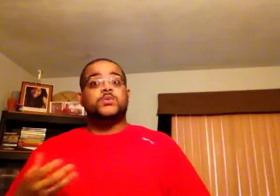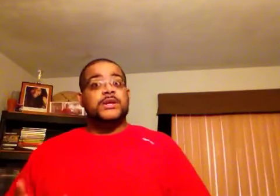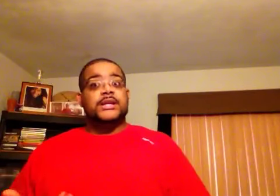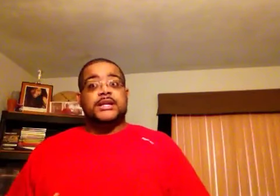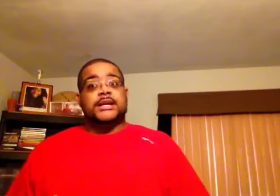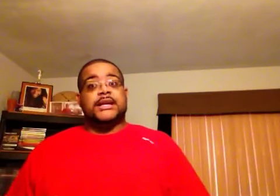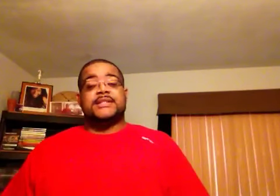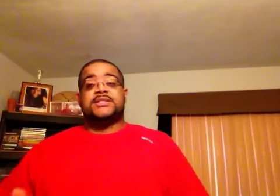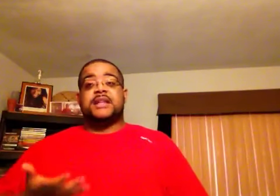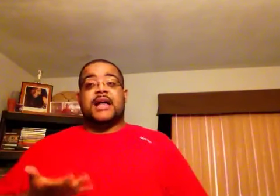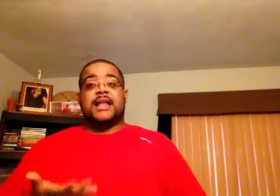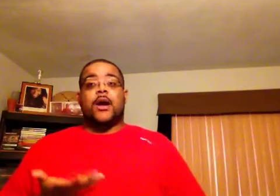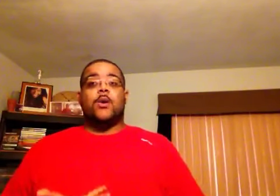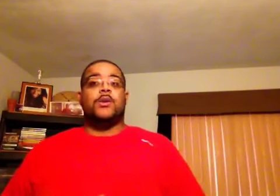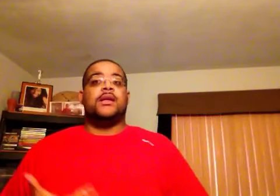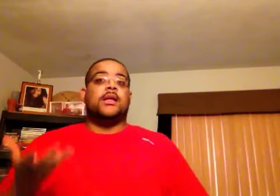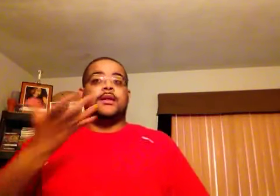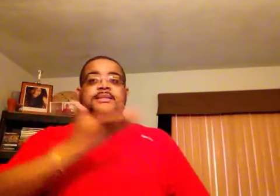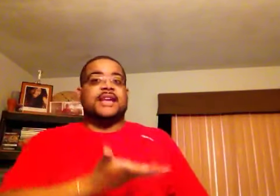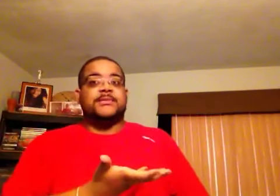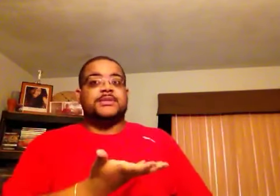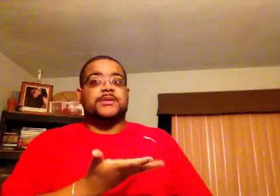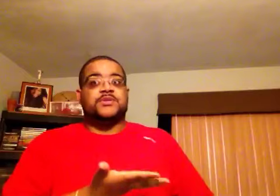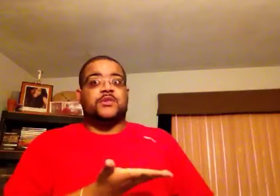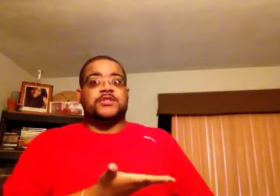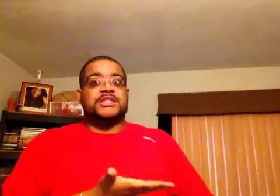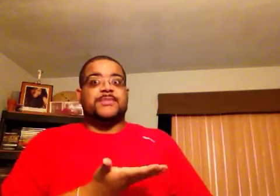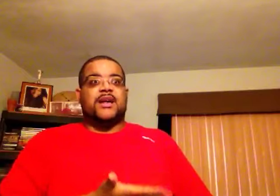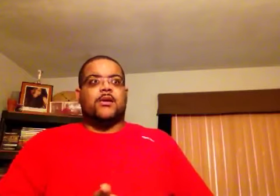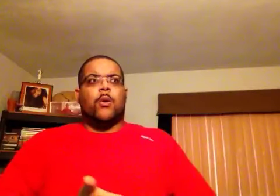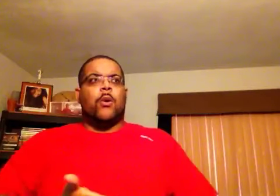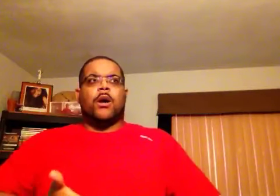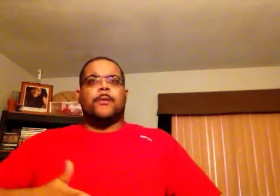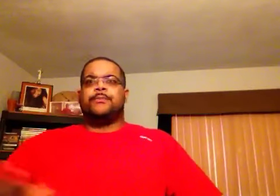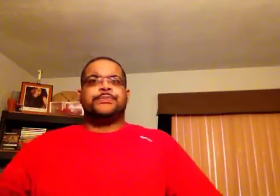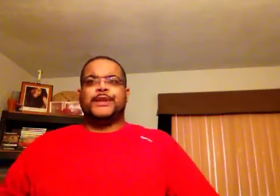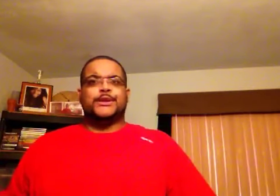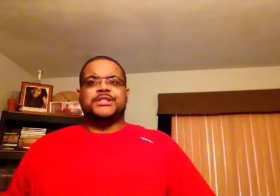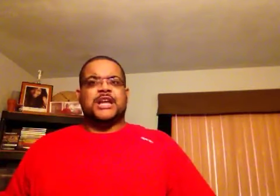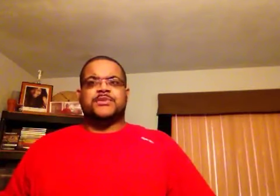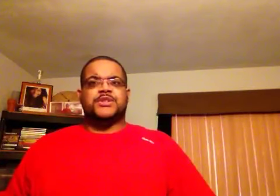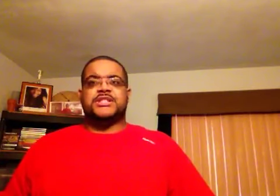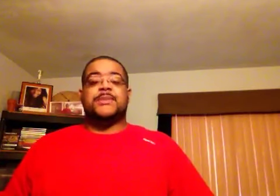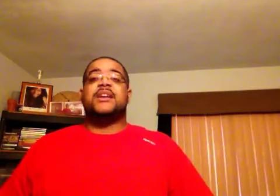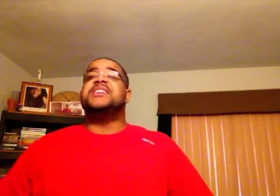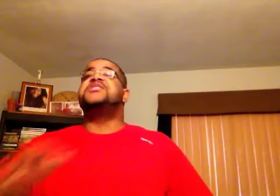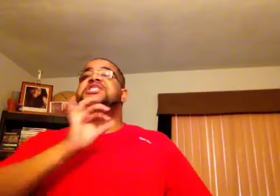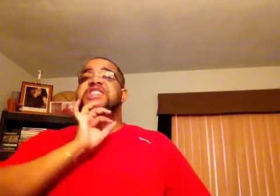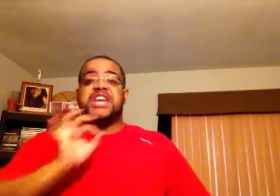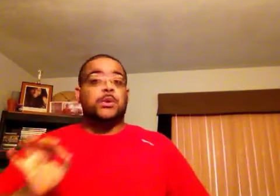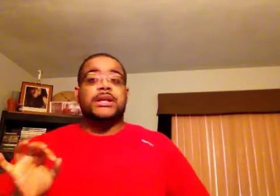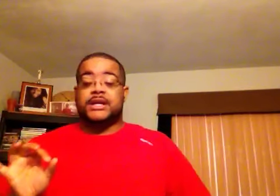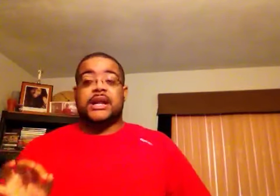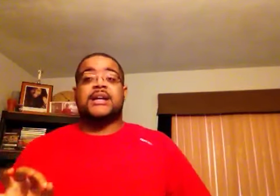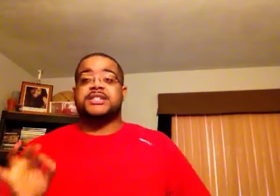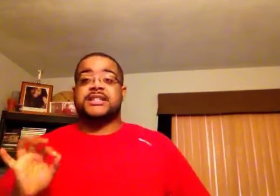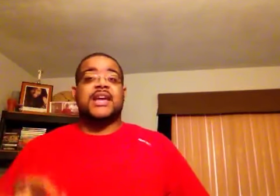really good. It's not like, oh, Sam Smith's version is better, or Luke James' version is better. It's just equally good. can just say,